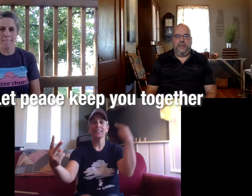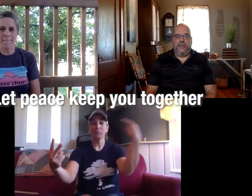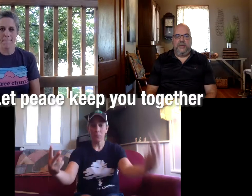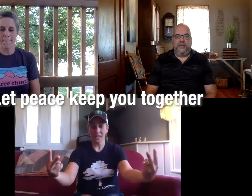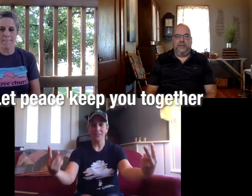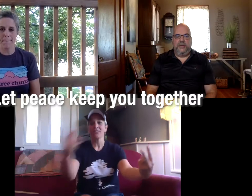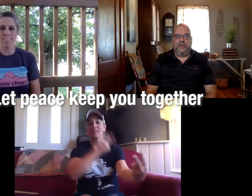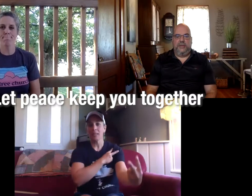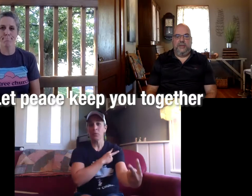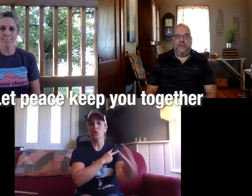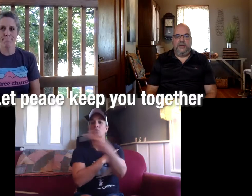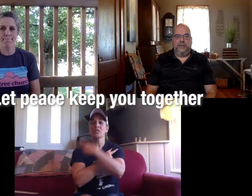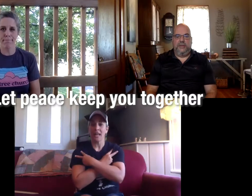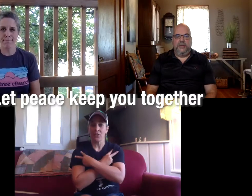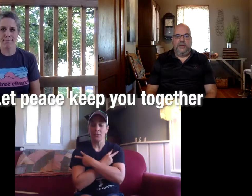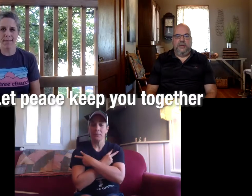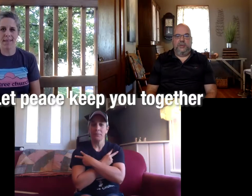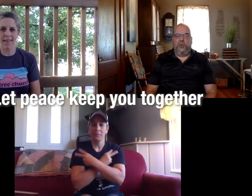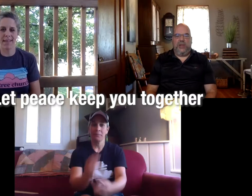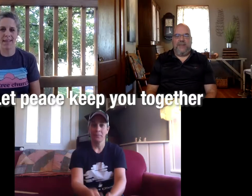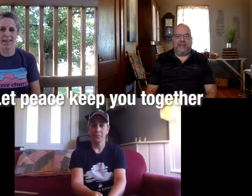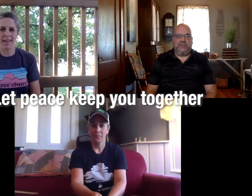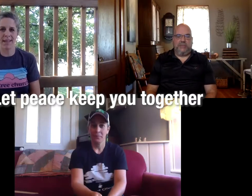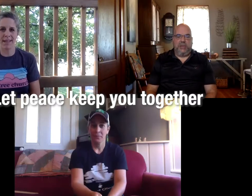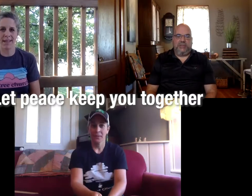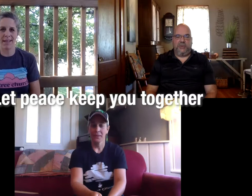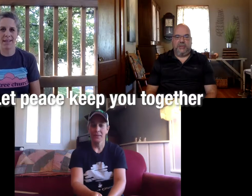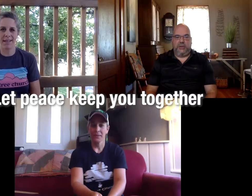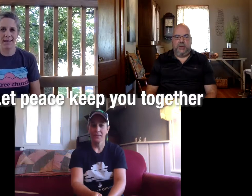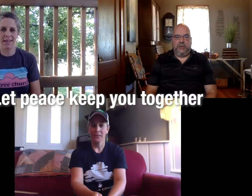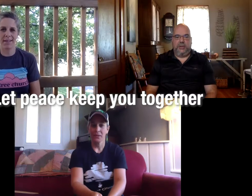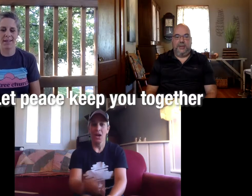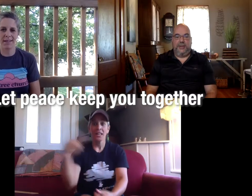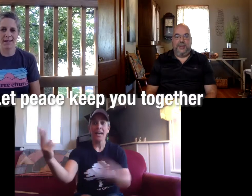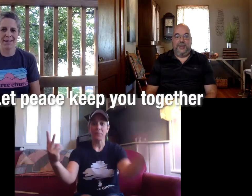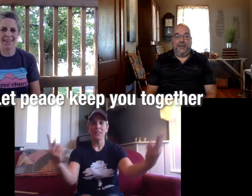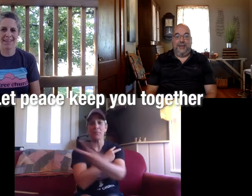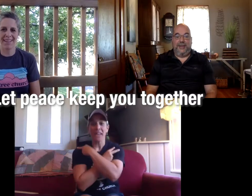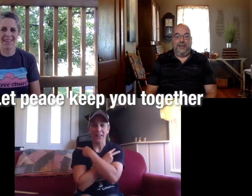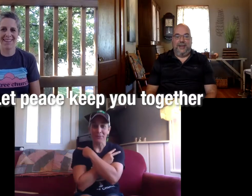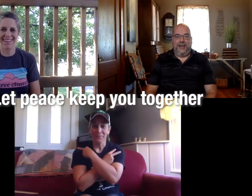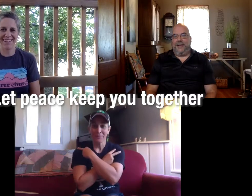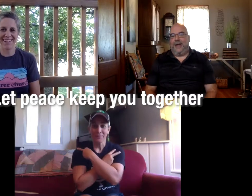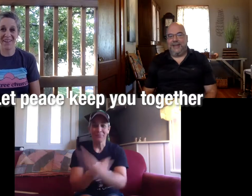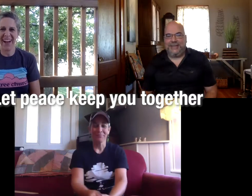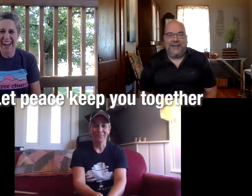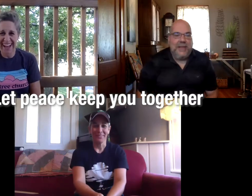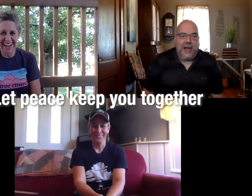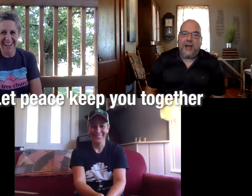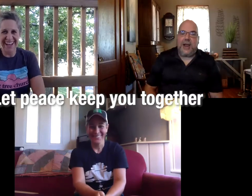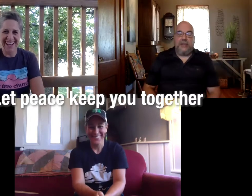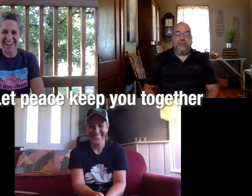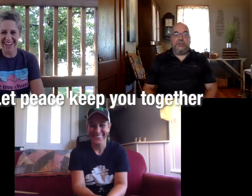peace keep you together you're really fast miss a million i still want to see you there let peace keep you down all right good